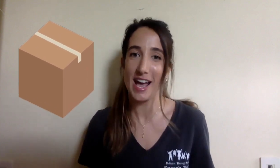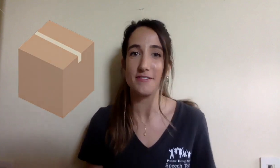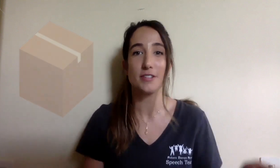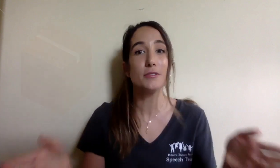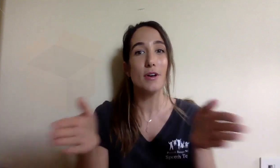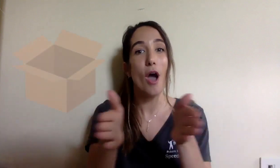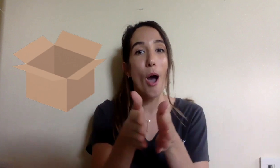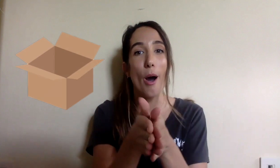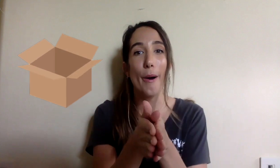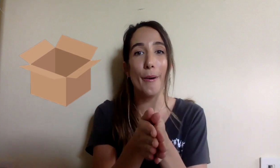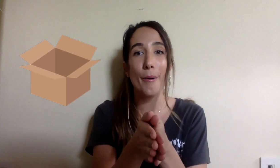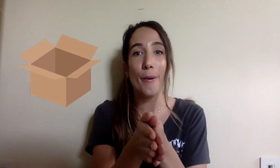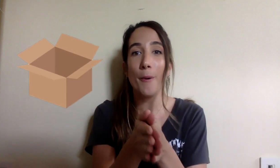to open.